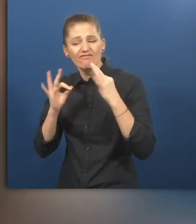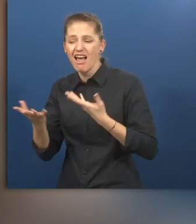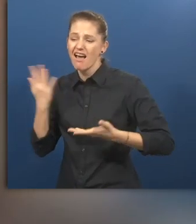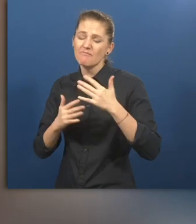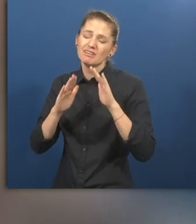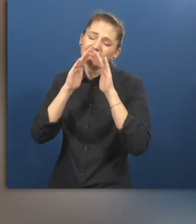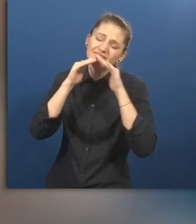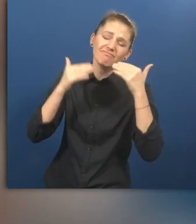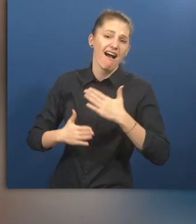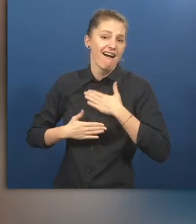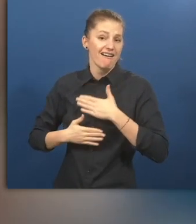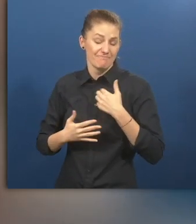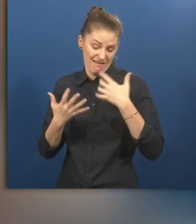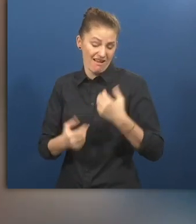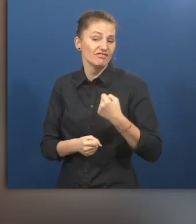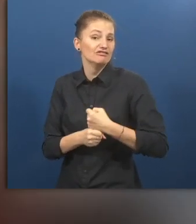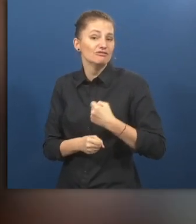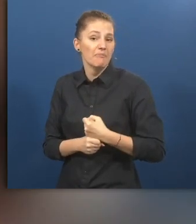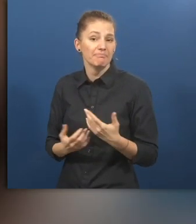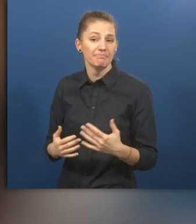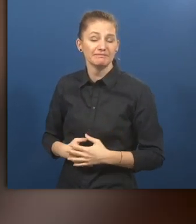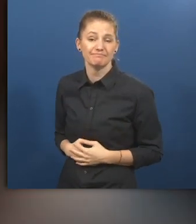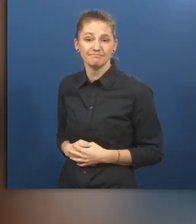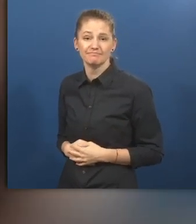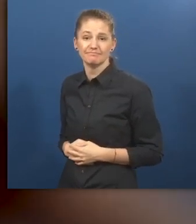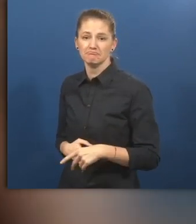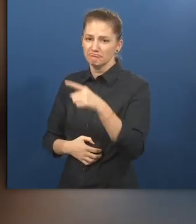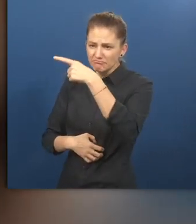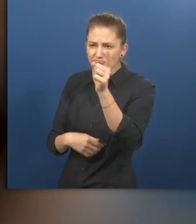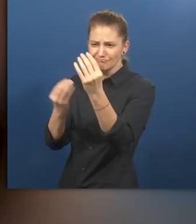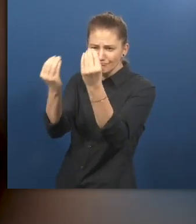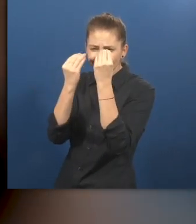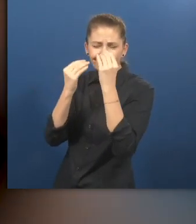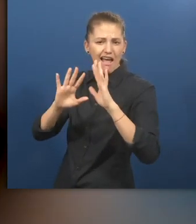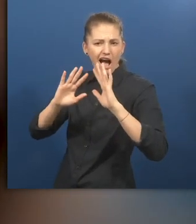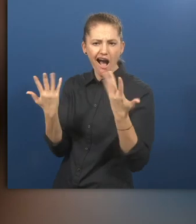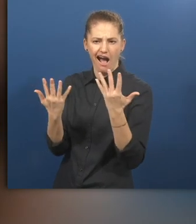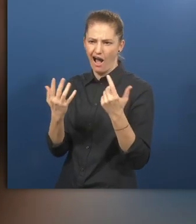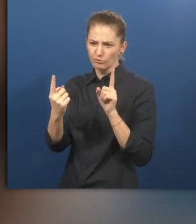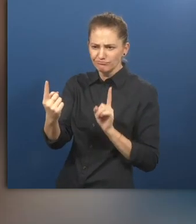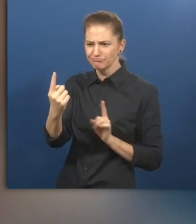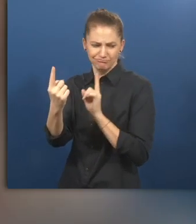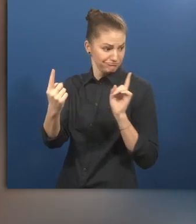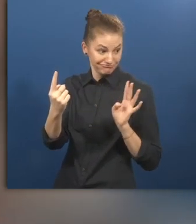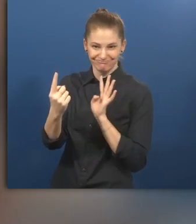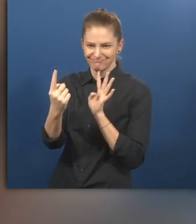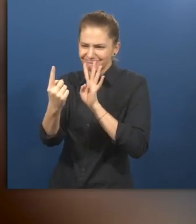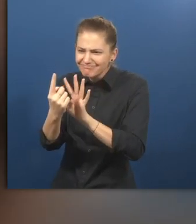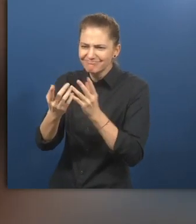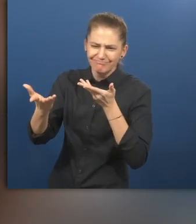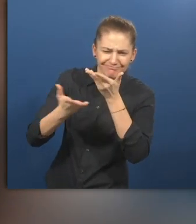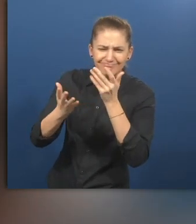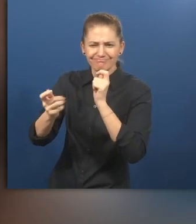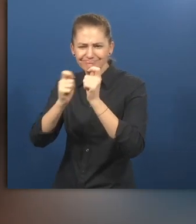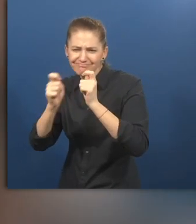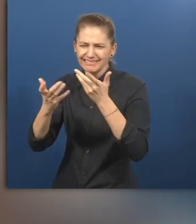Rohit Das, using also sign language. They trained us by making us go through mock scenarios and helping